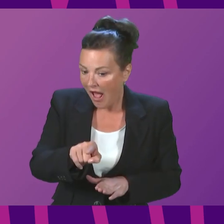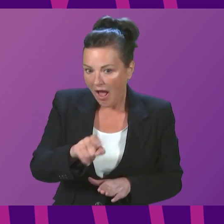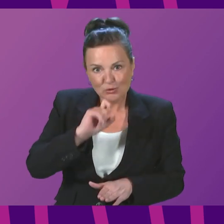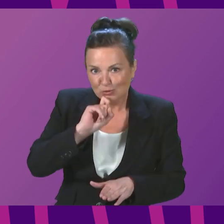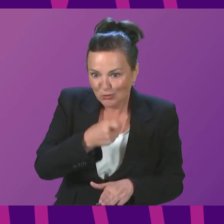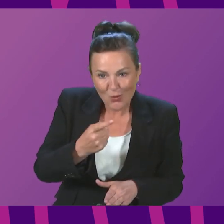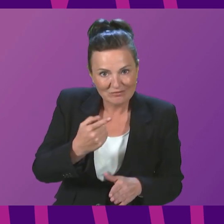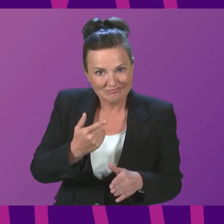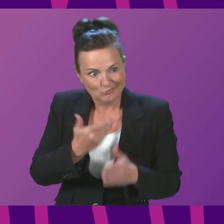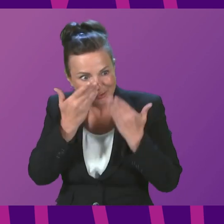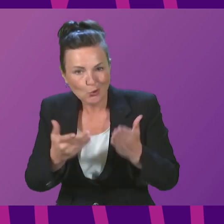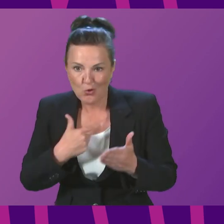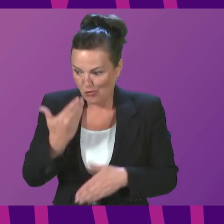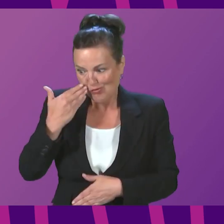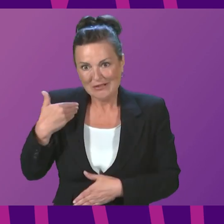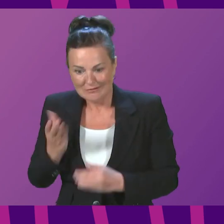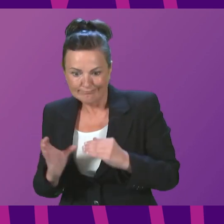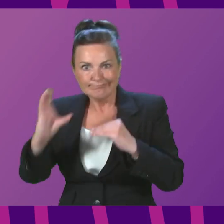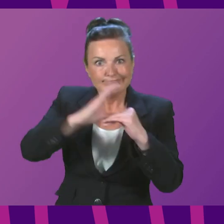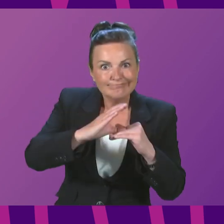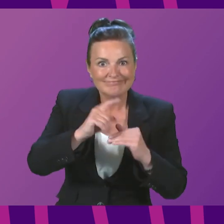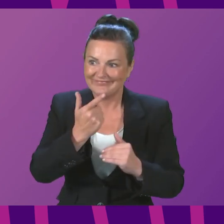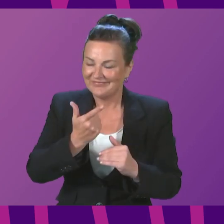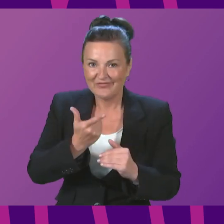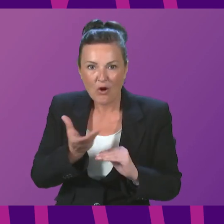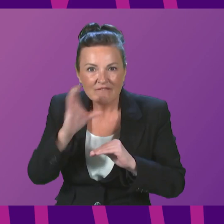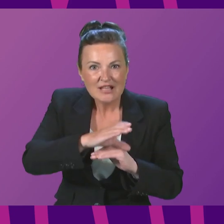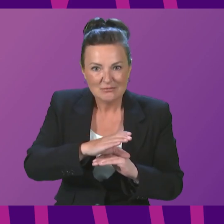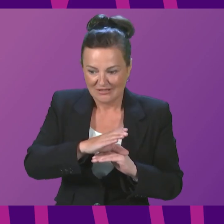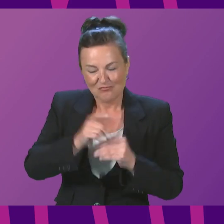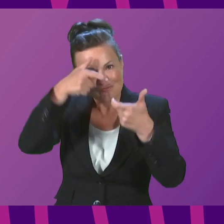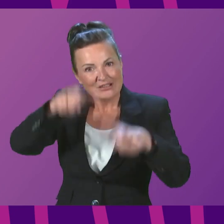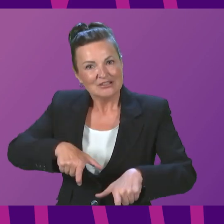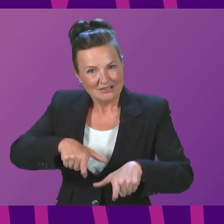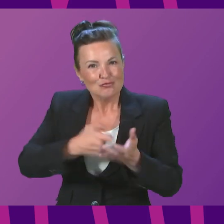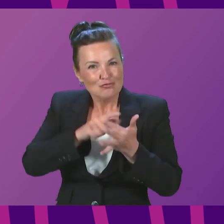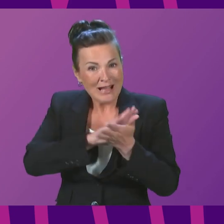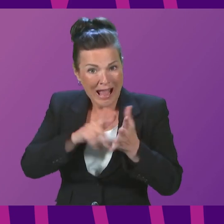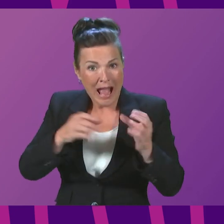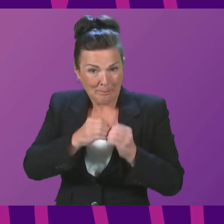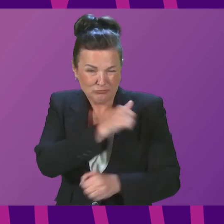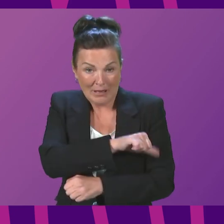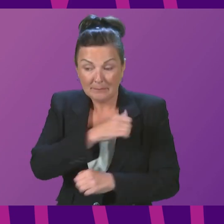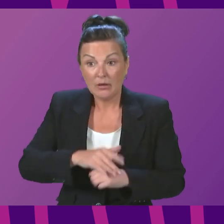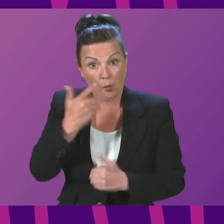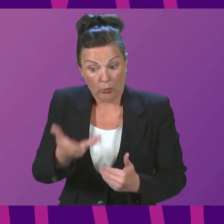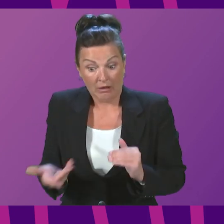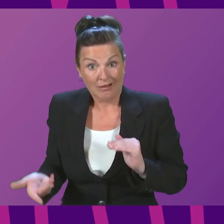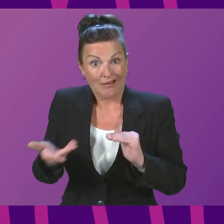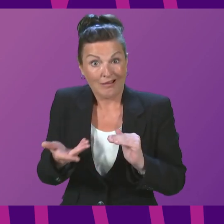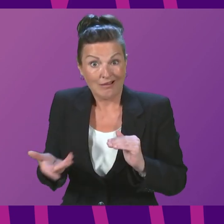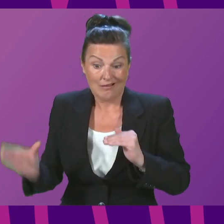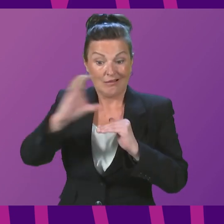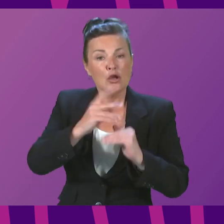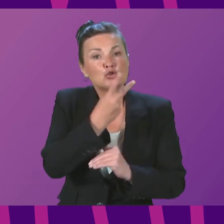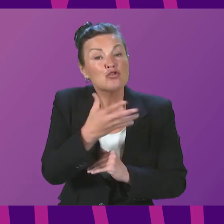and developments in the sphere of residential rehab. We're providing additional funding of £250 million over